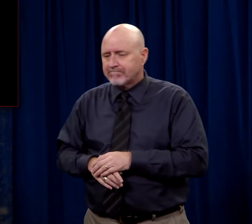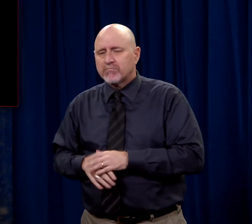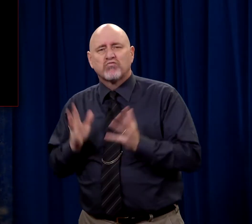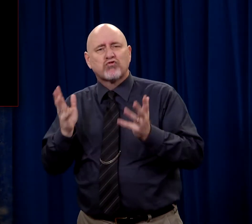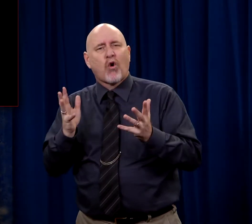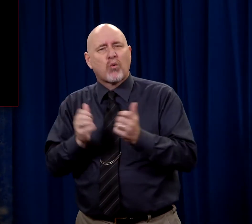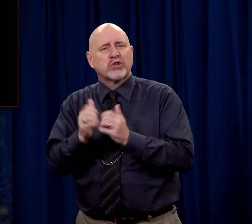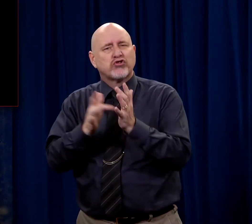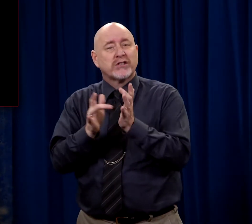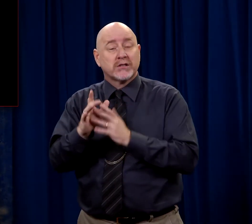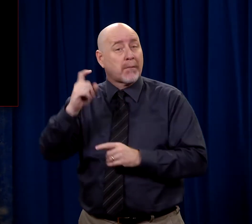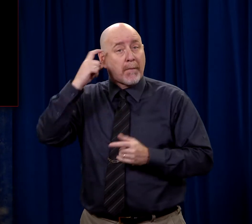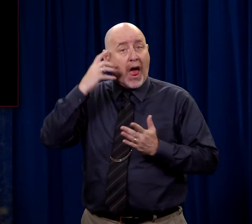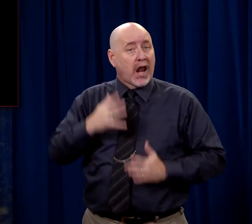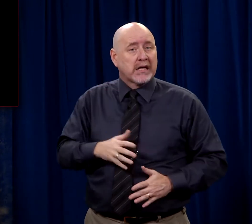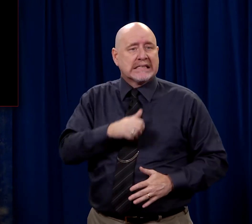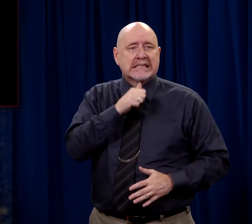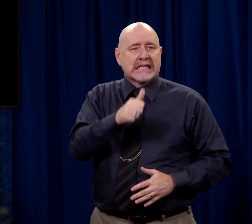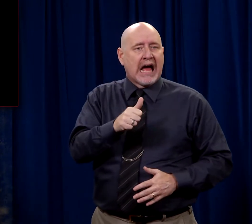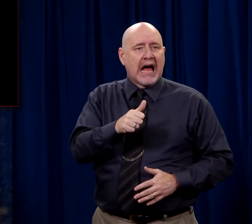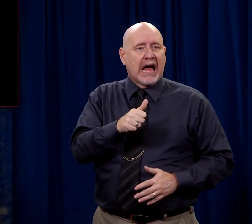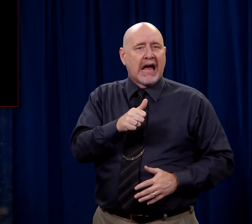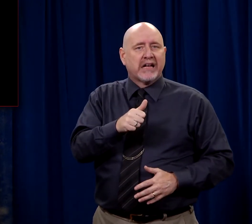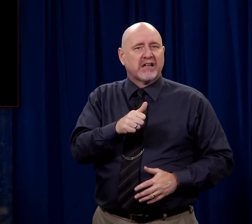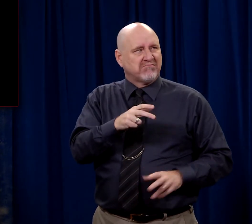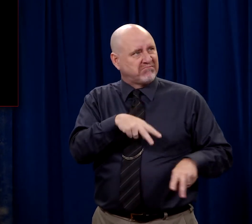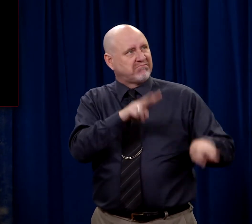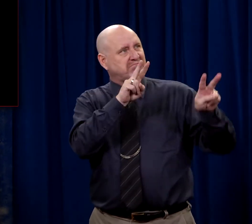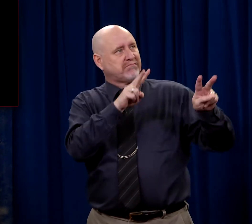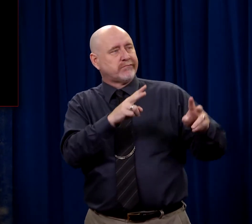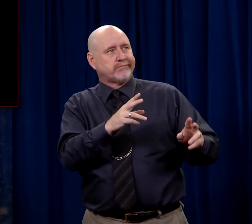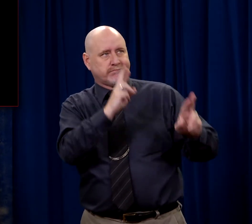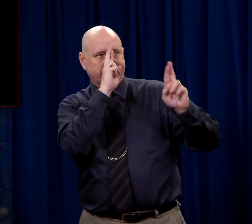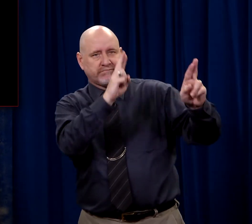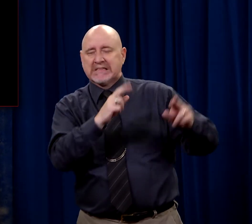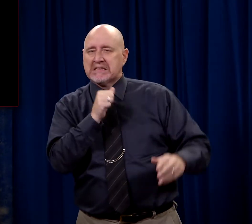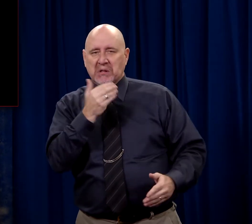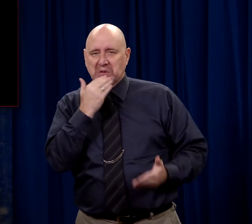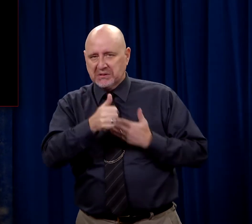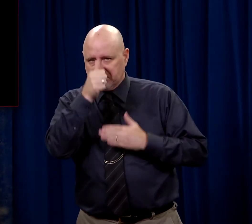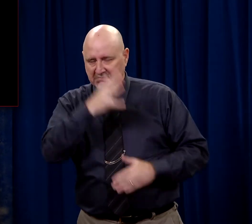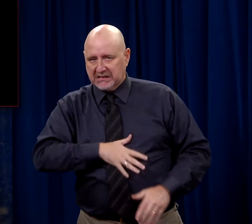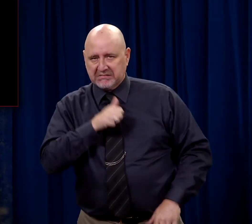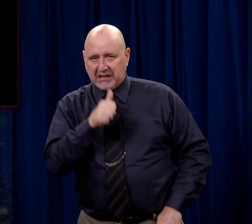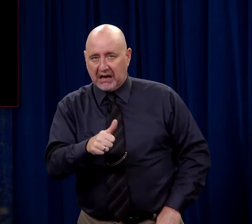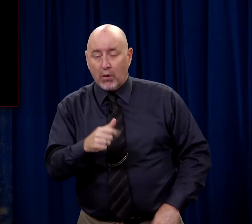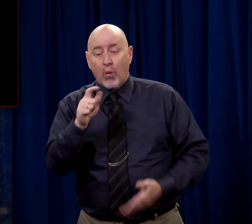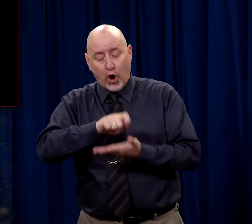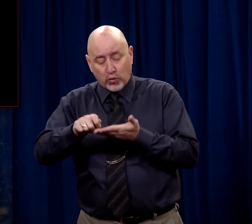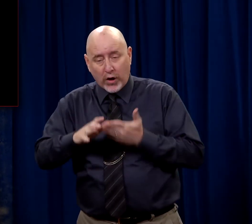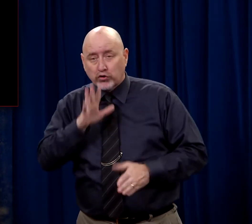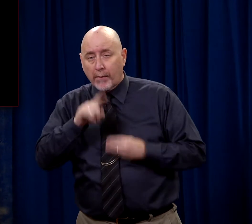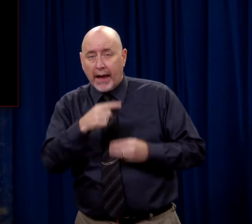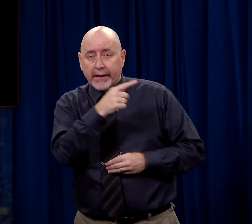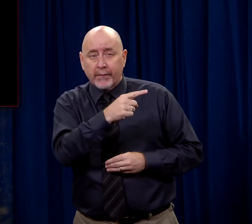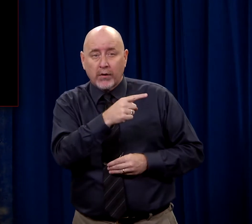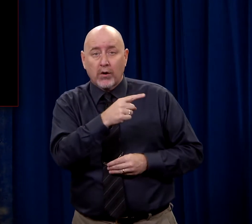to talk to Jesus. Now Pilate was not a man that you would have admired. He wasn't a good man. One author said of him,